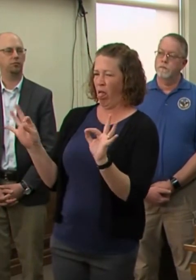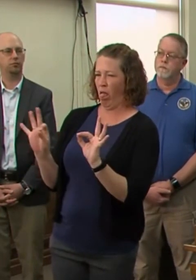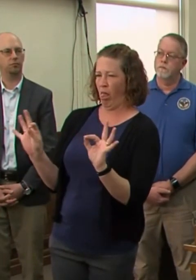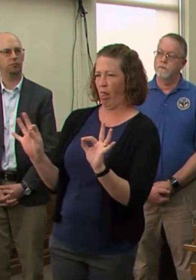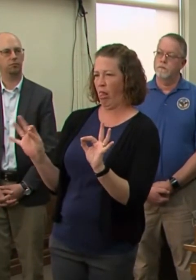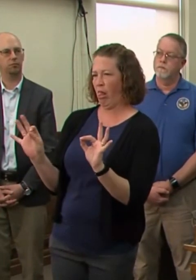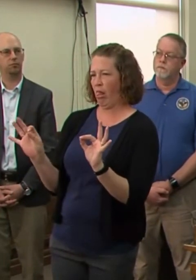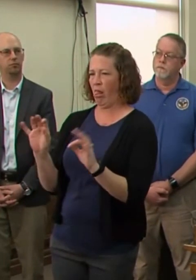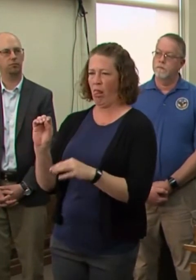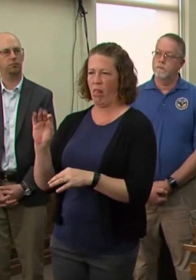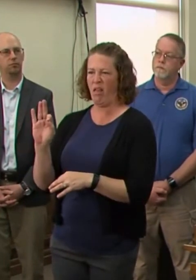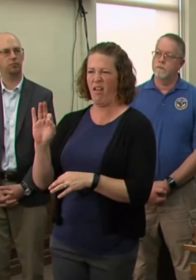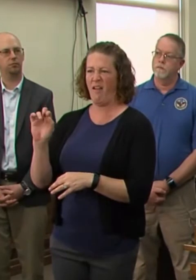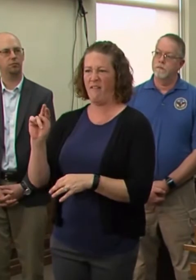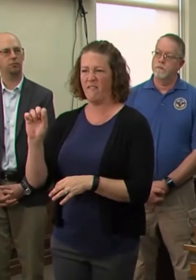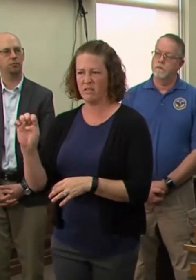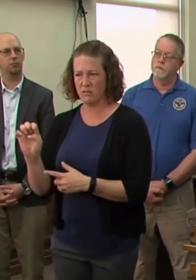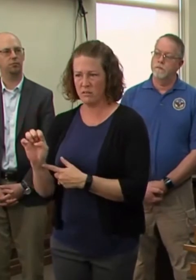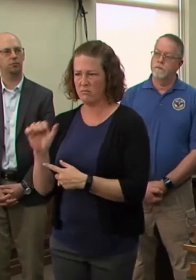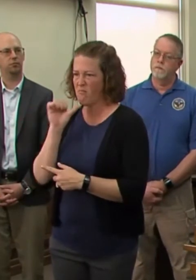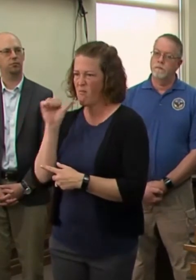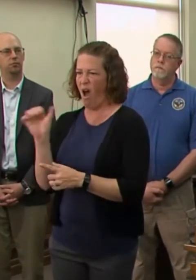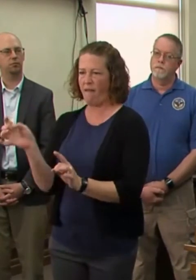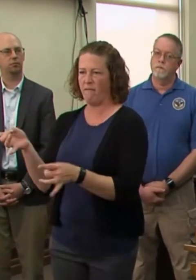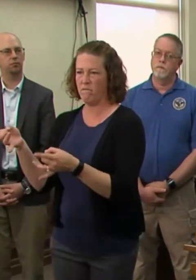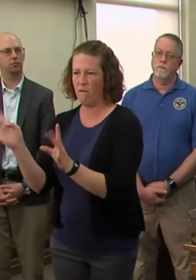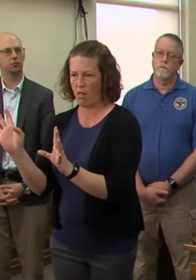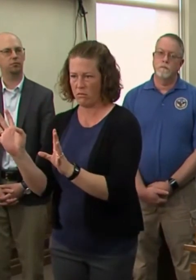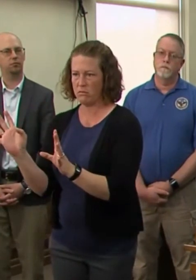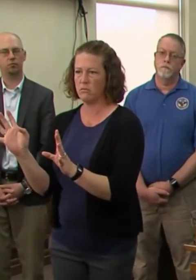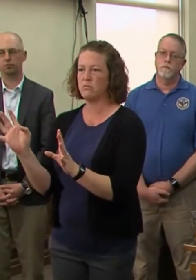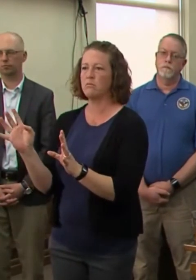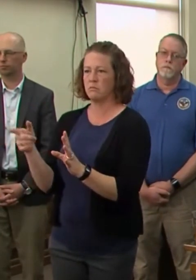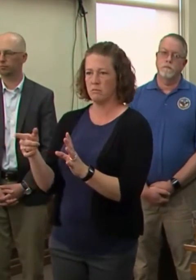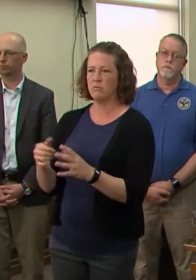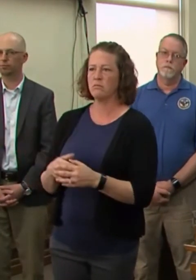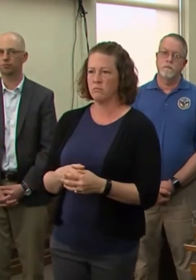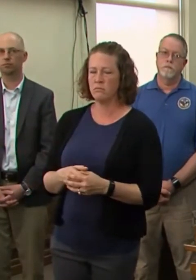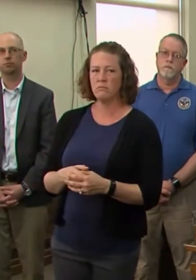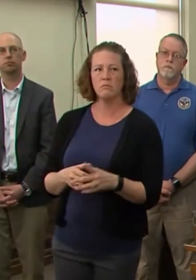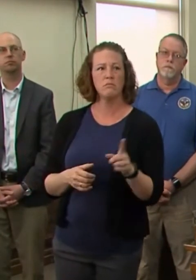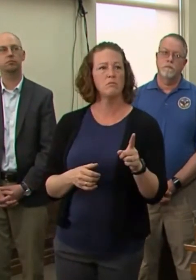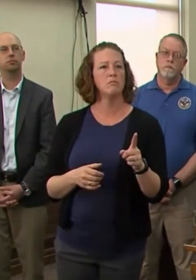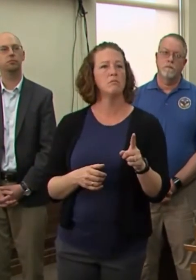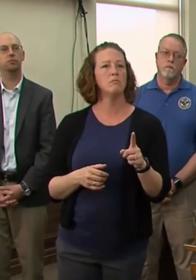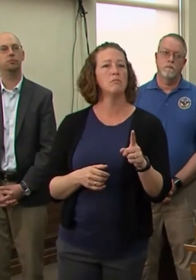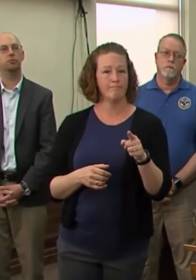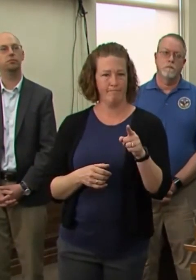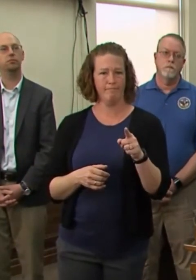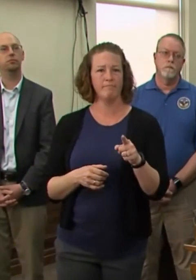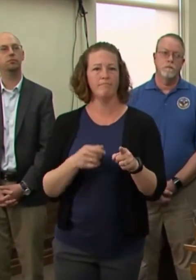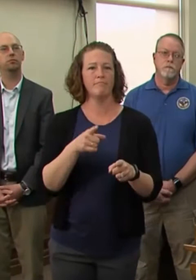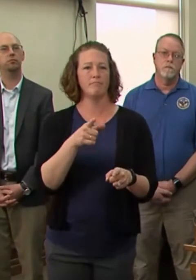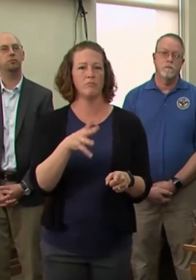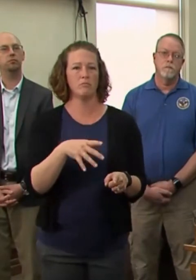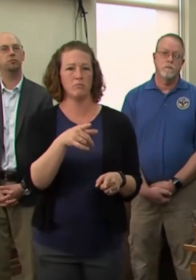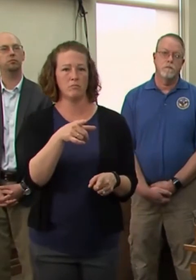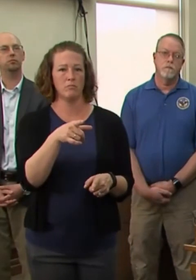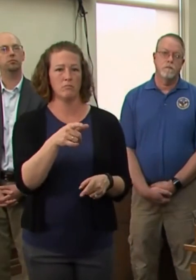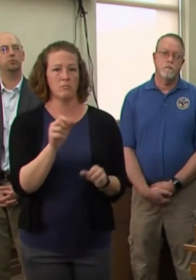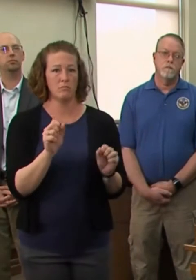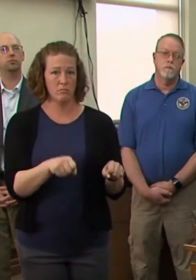uh, and who should be first in line if we were to do something like that. I think this gentleman actually asked earlier.